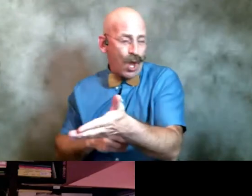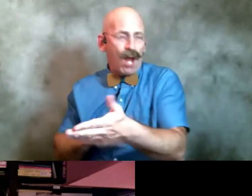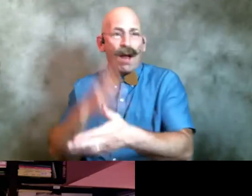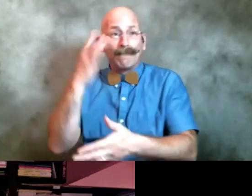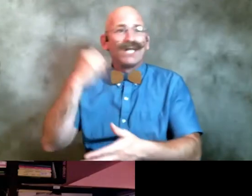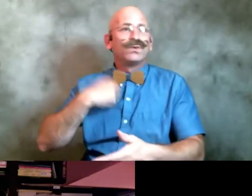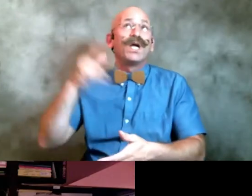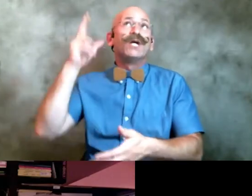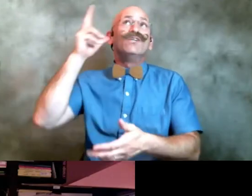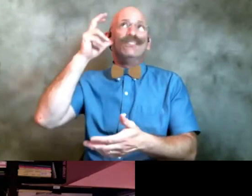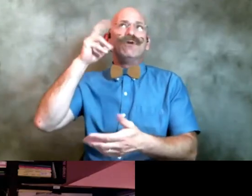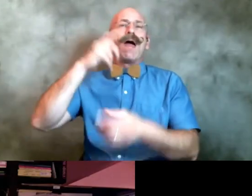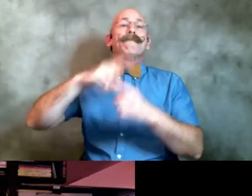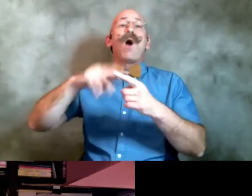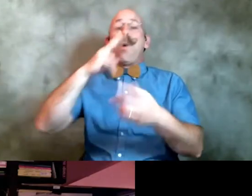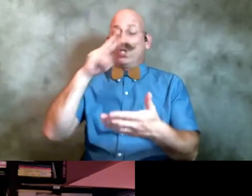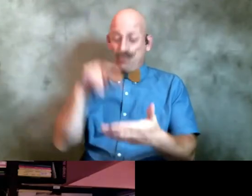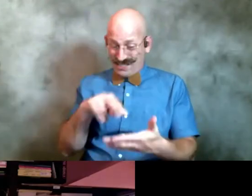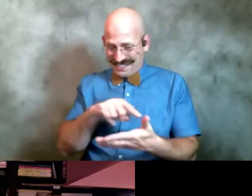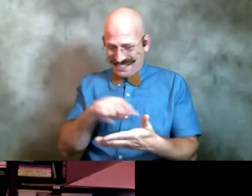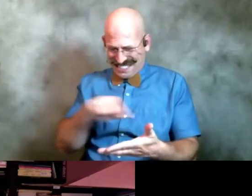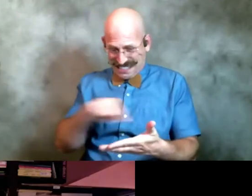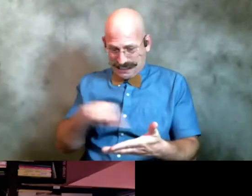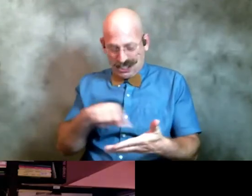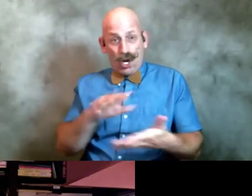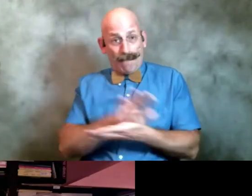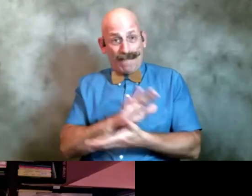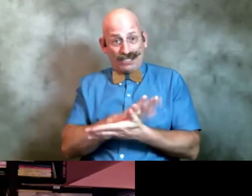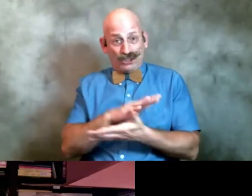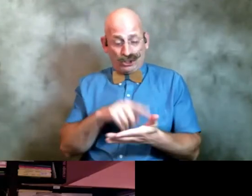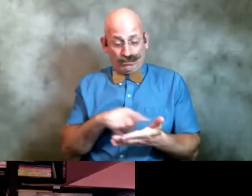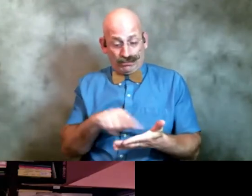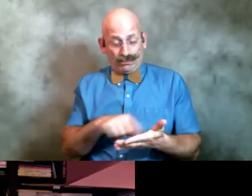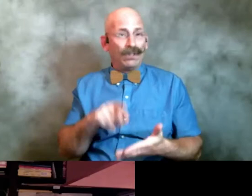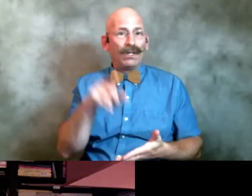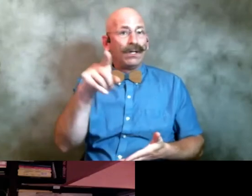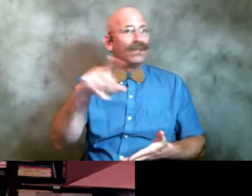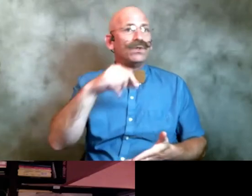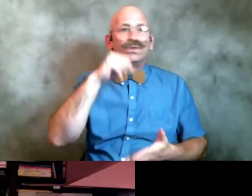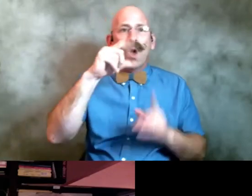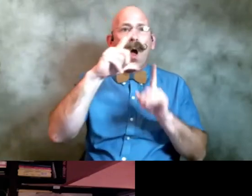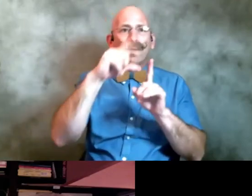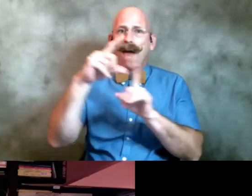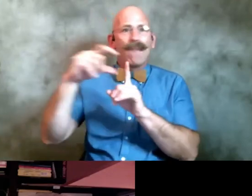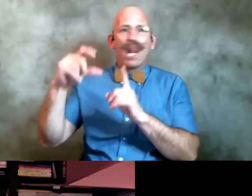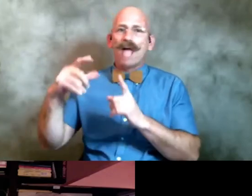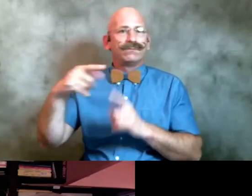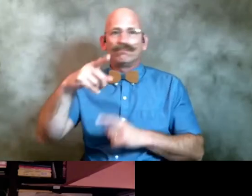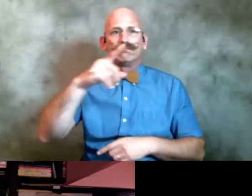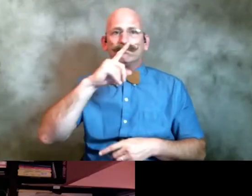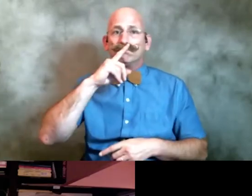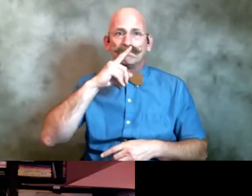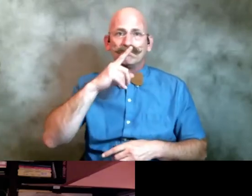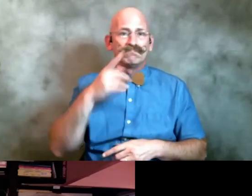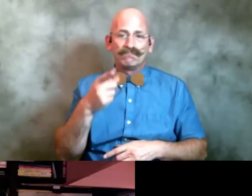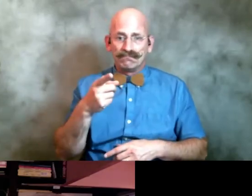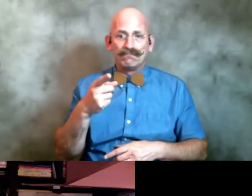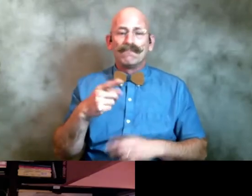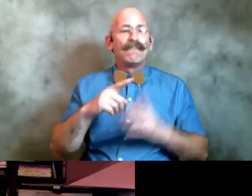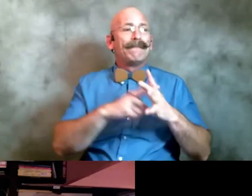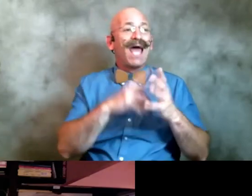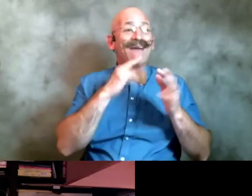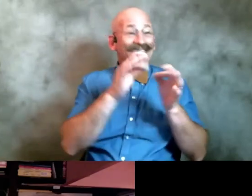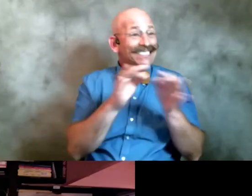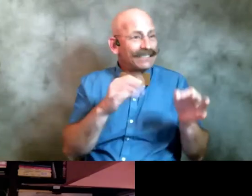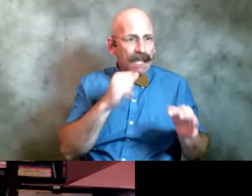but your poems uh you do not use capital letters at the beginning of sentences you do not